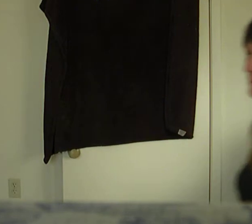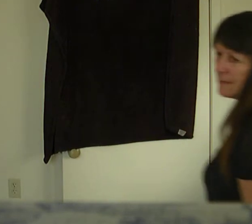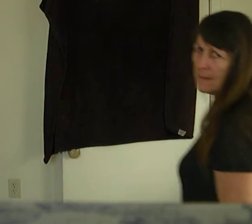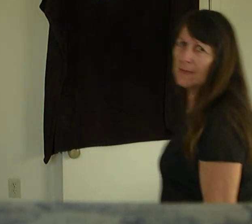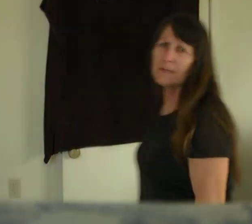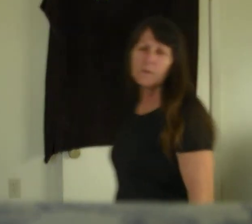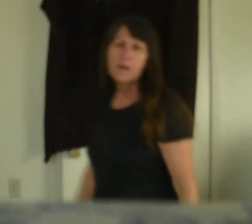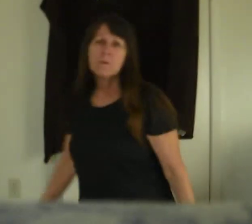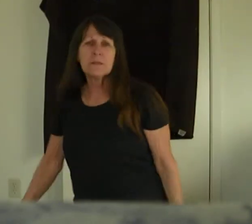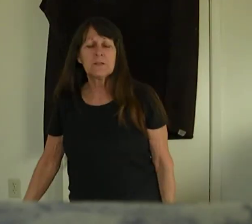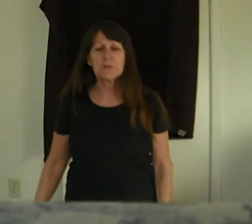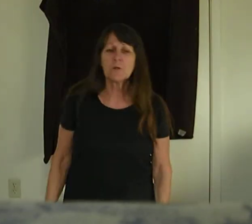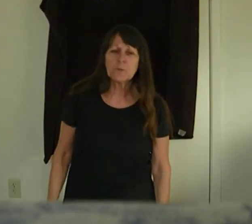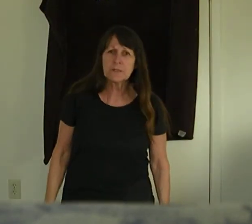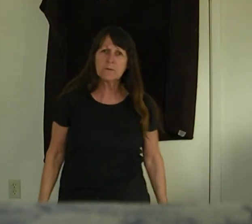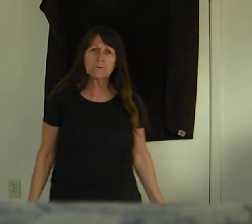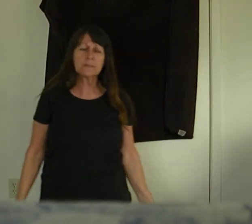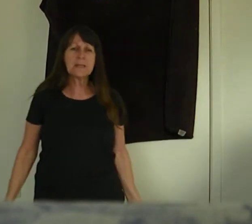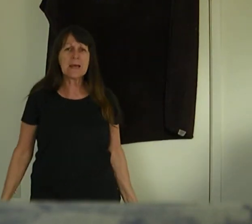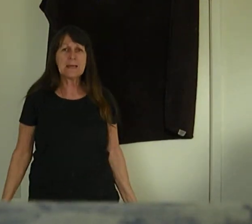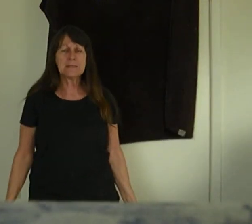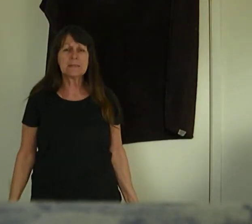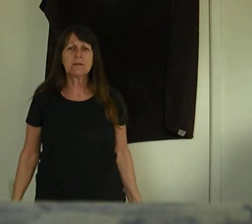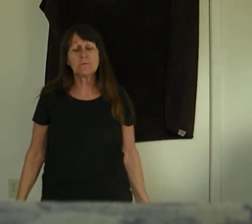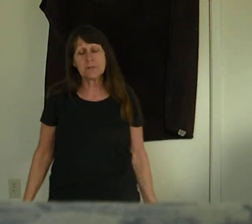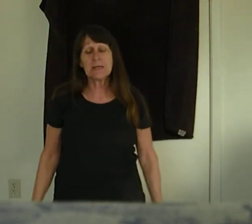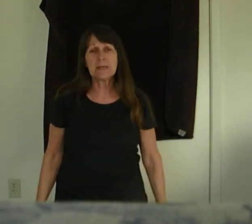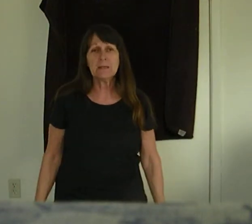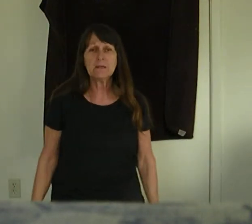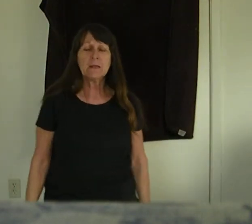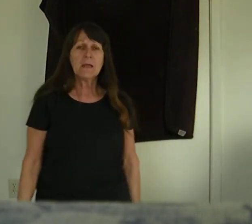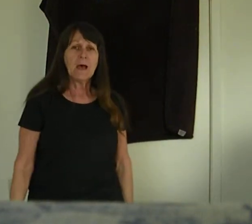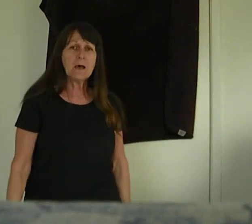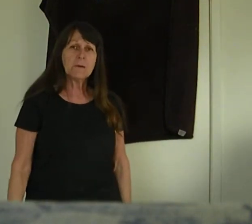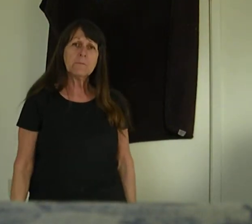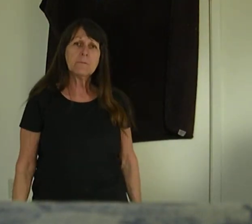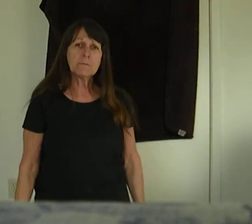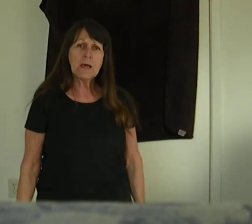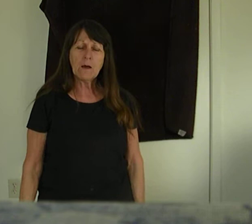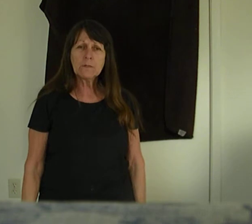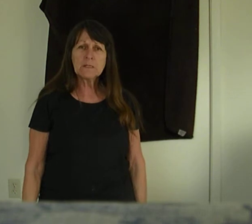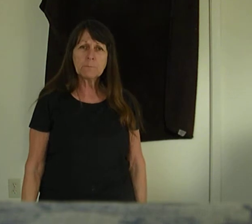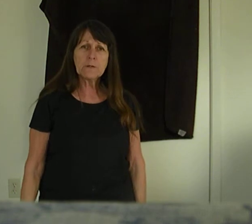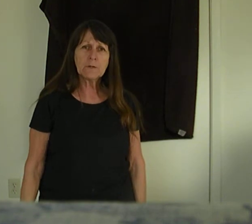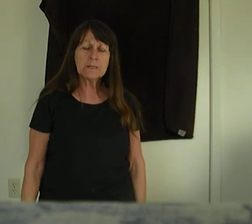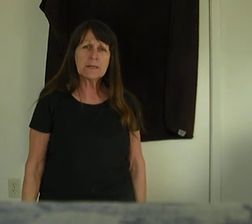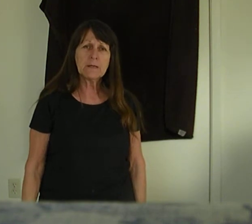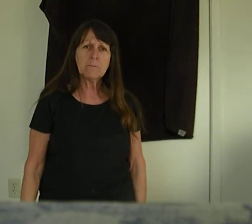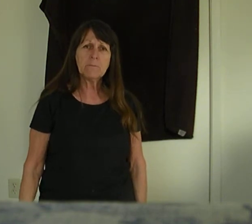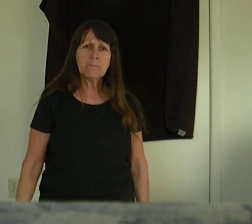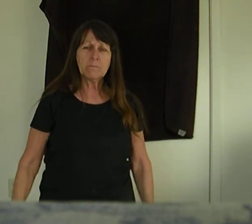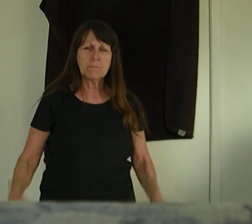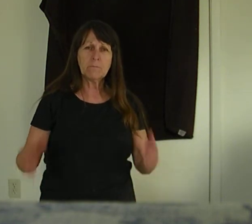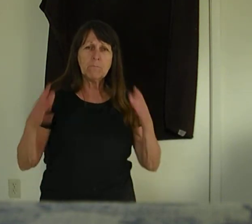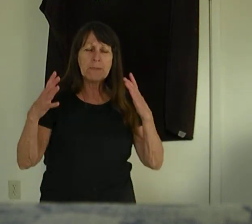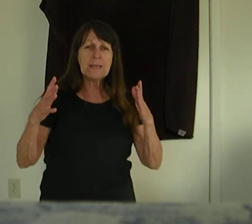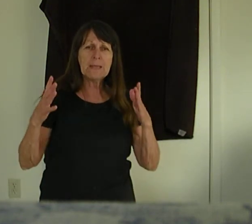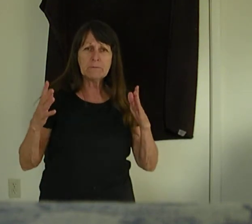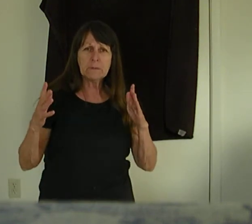Hello, I wanted to share with you tonight, or today, the Holy Spirit being the